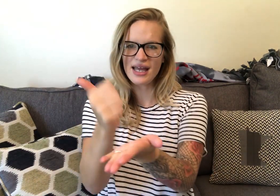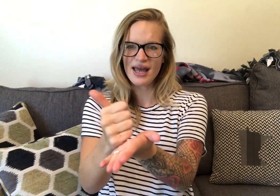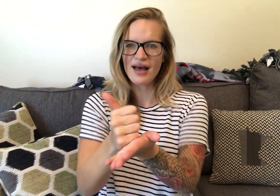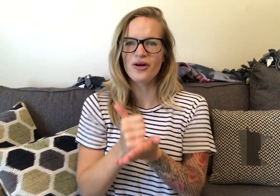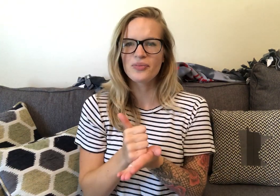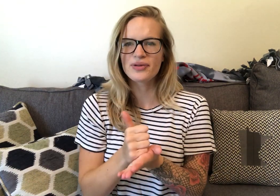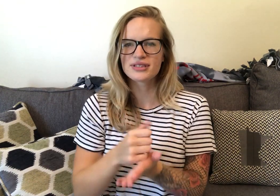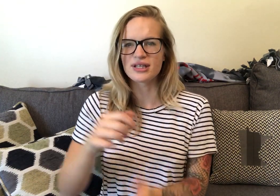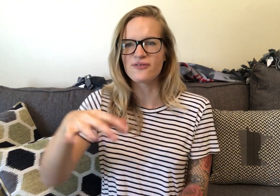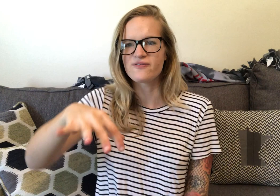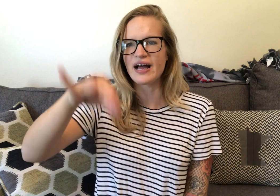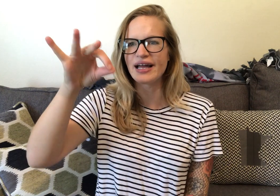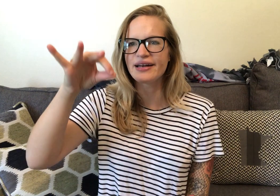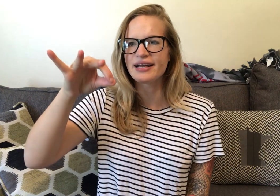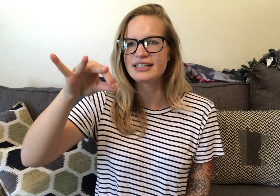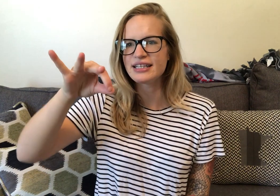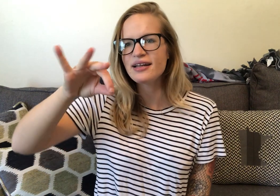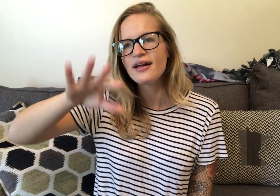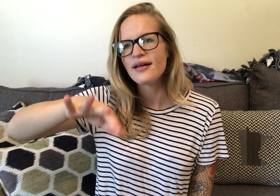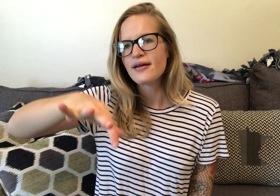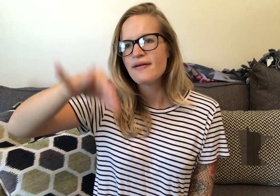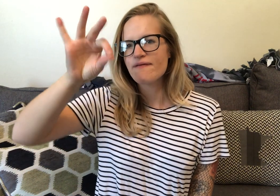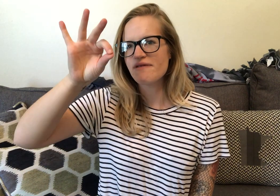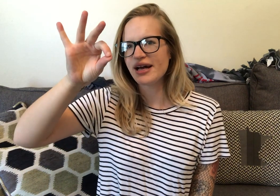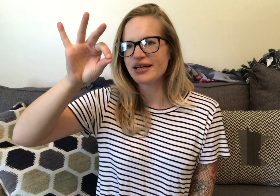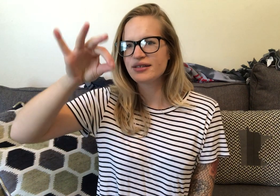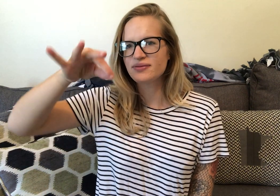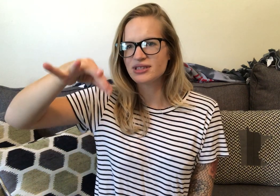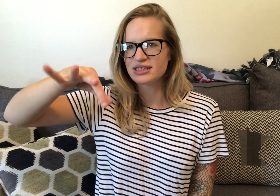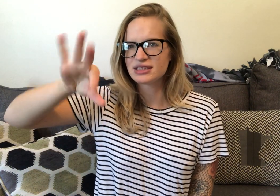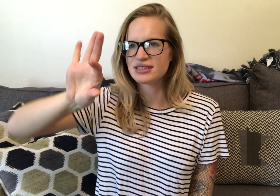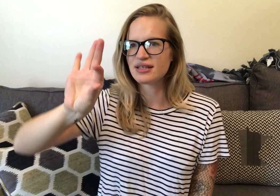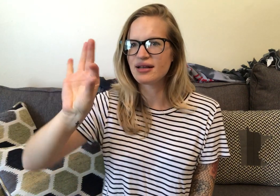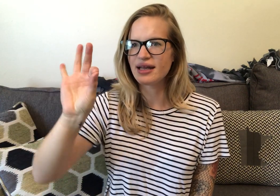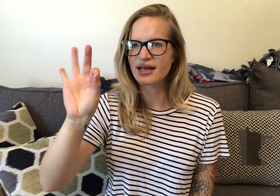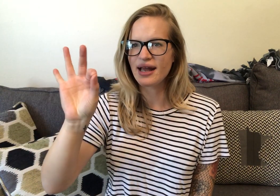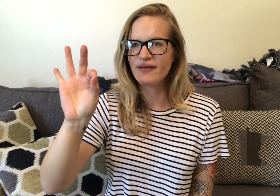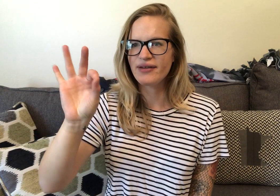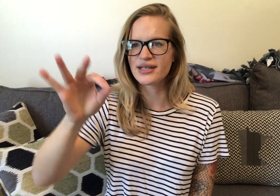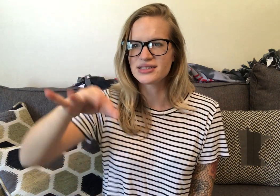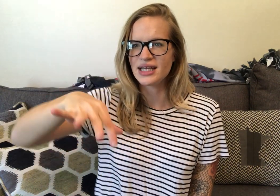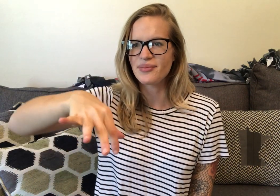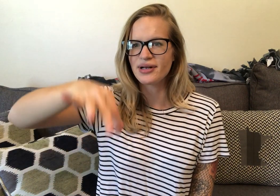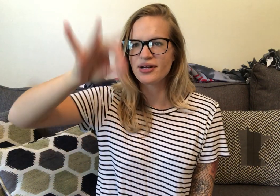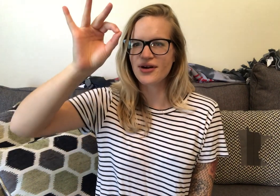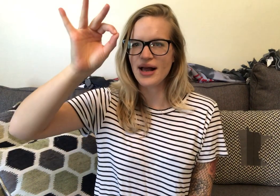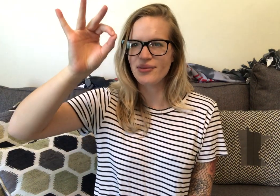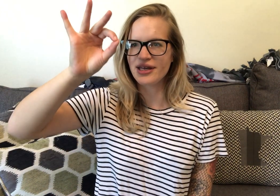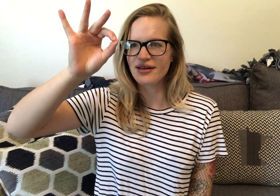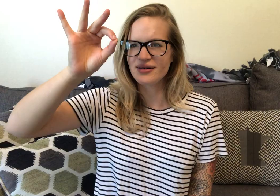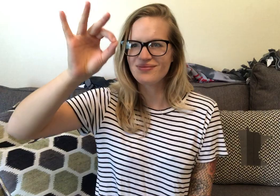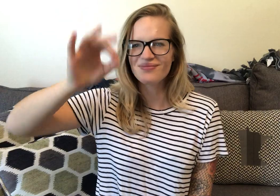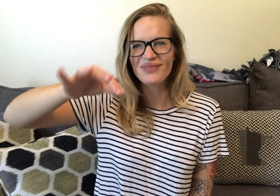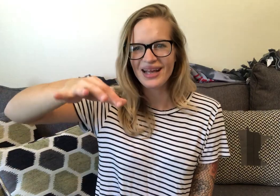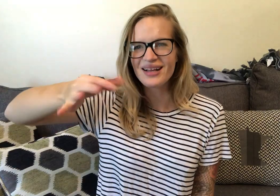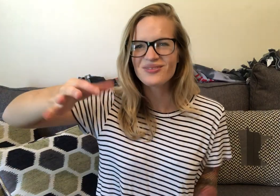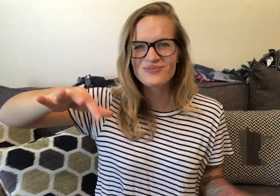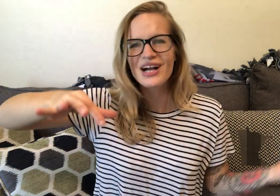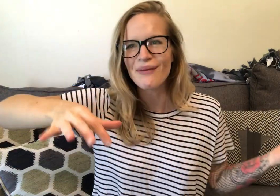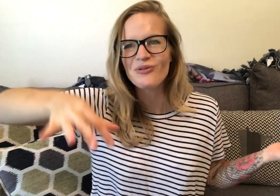Help. So. Find. did. Find. Which is. Like an F hand shape. And grabbing it. Like. Grabbing